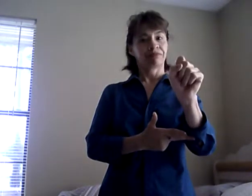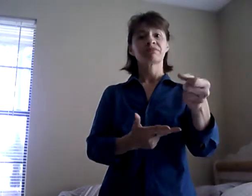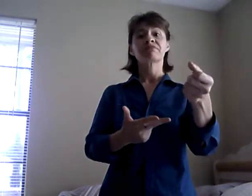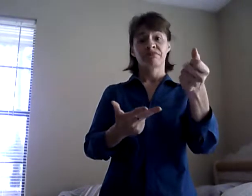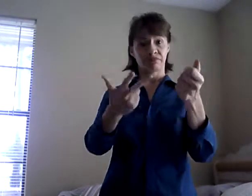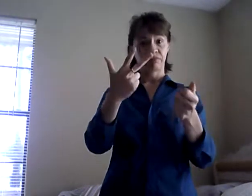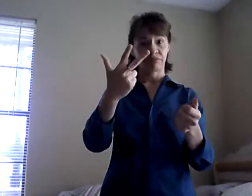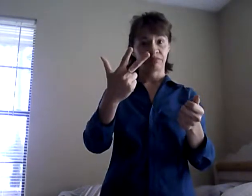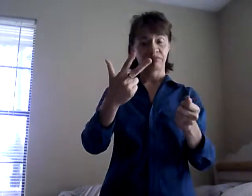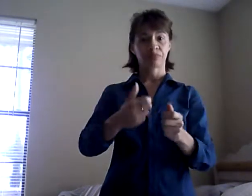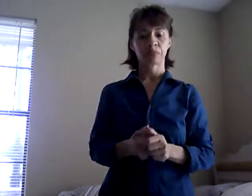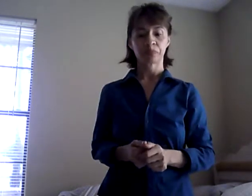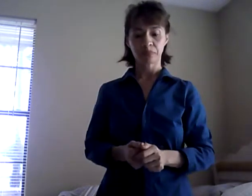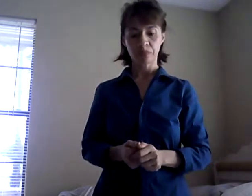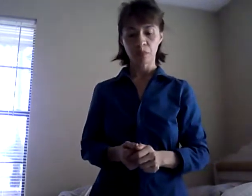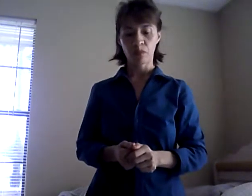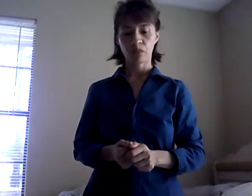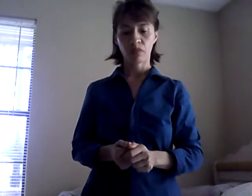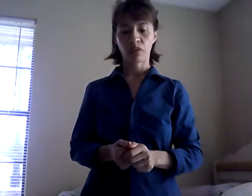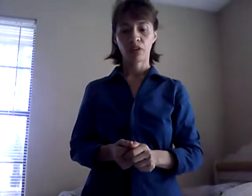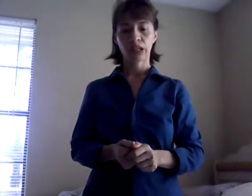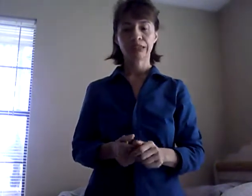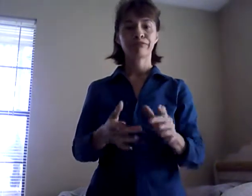It's just something to say. I will learn to put it up.